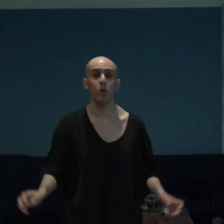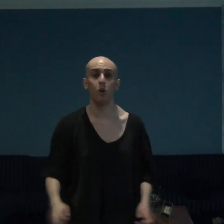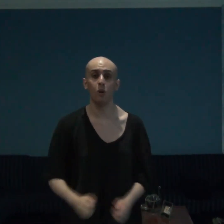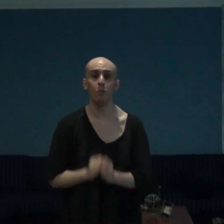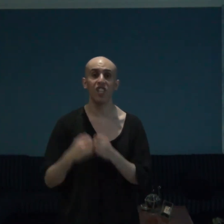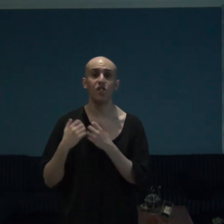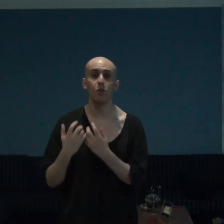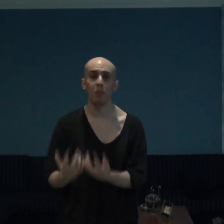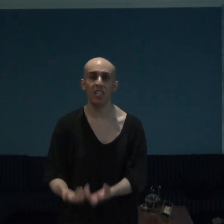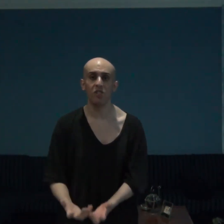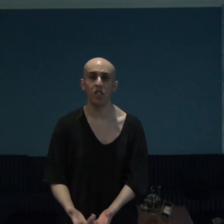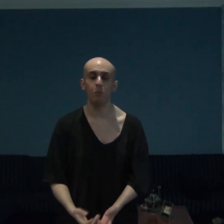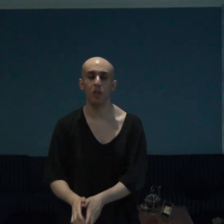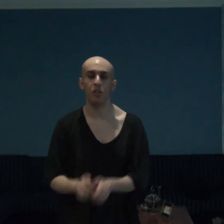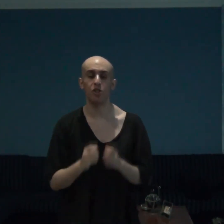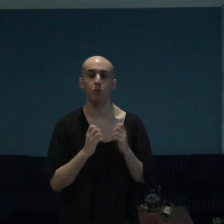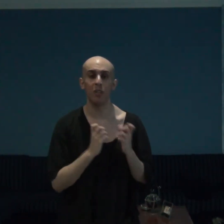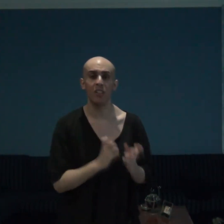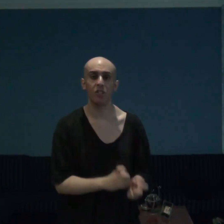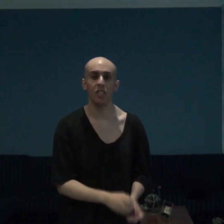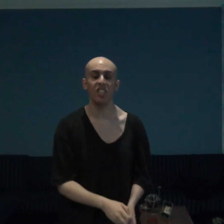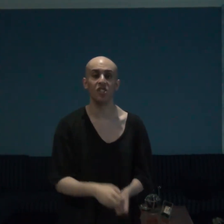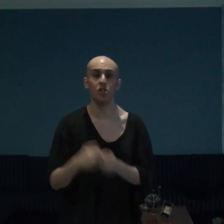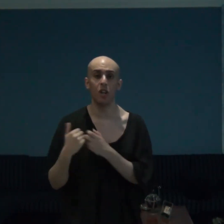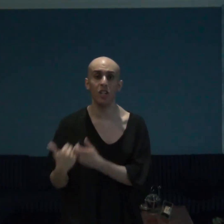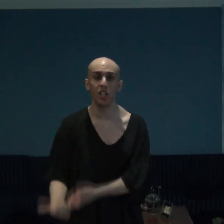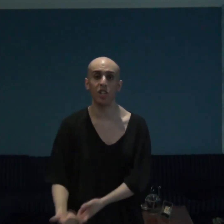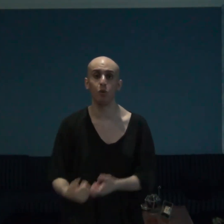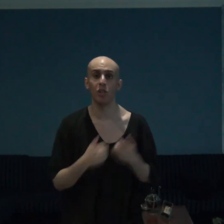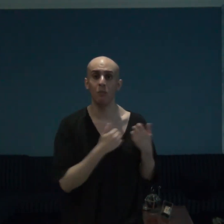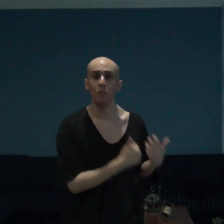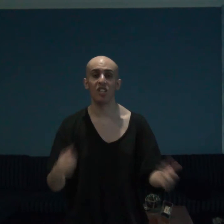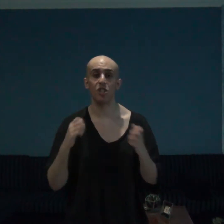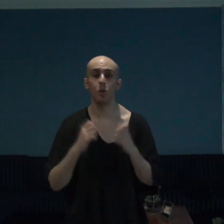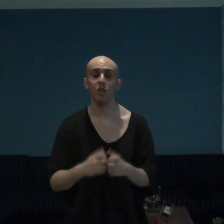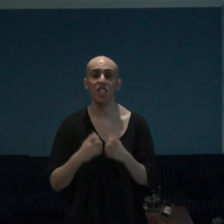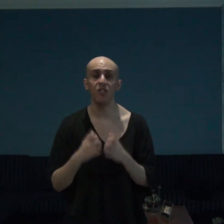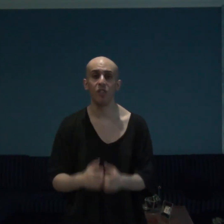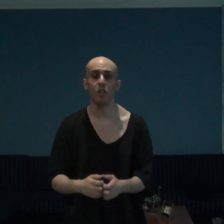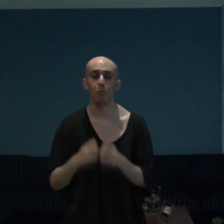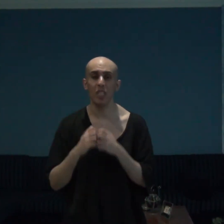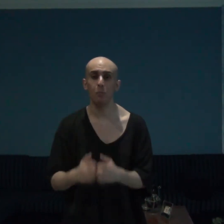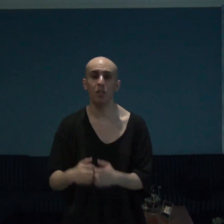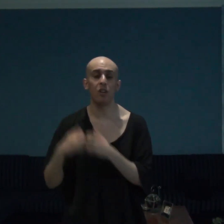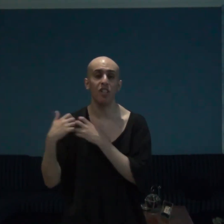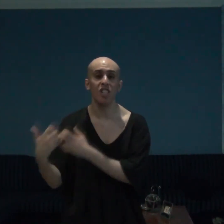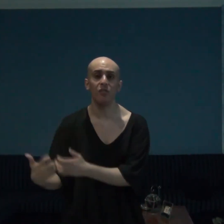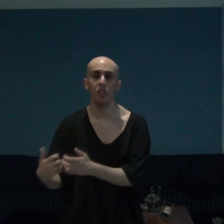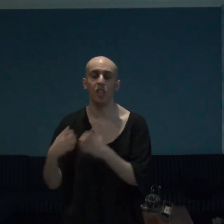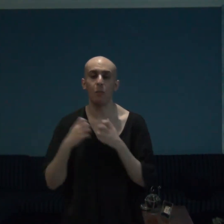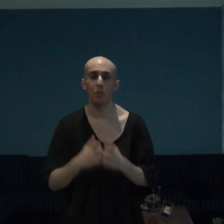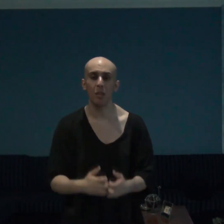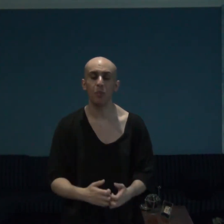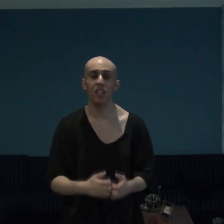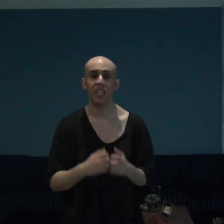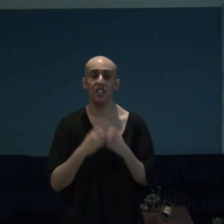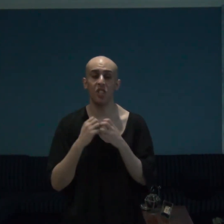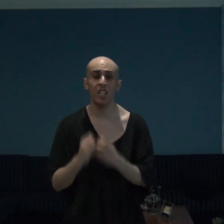hope in humanity because humanity is dark and grim and so evil people are evil and people guys and